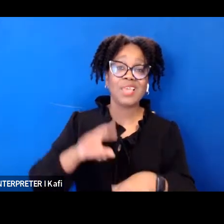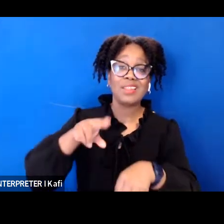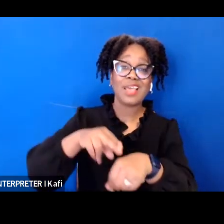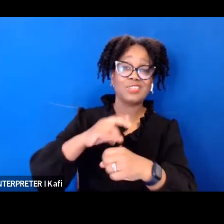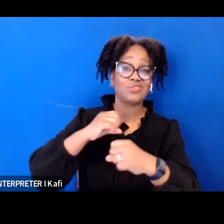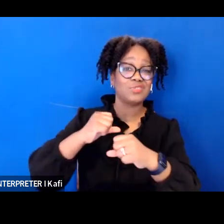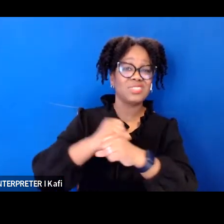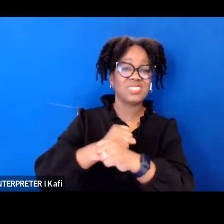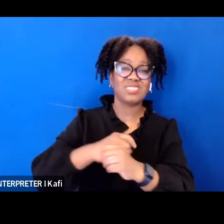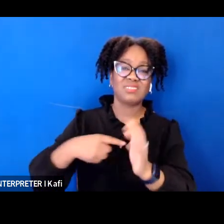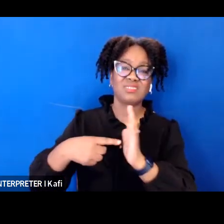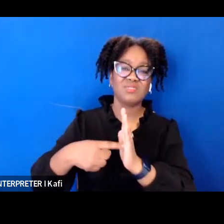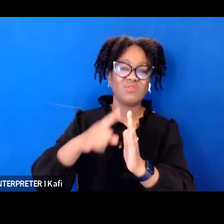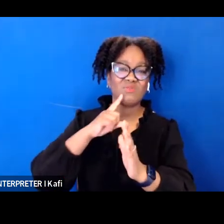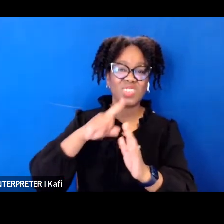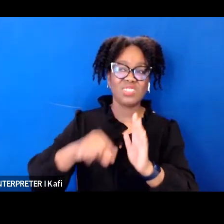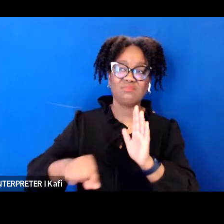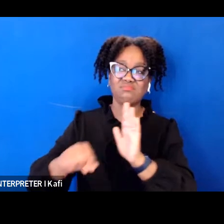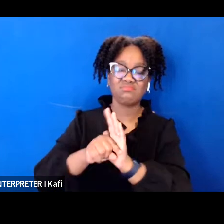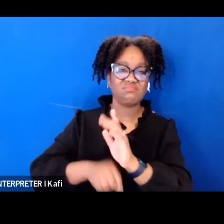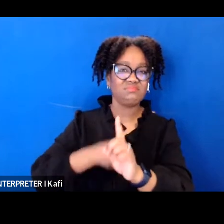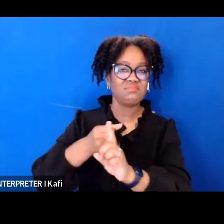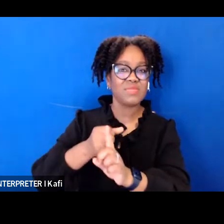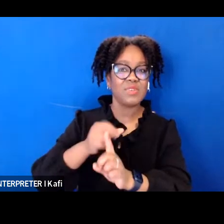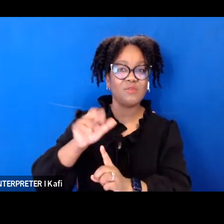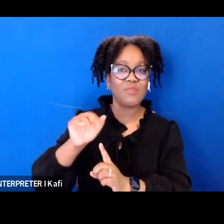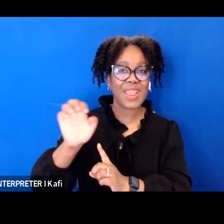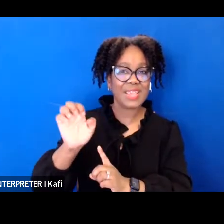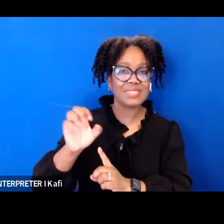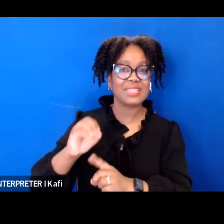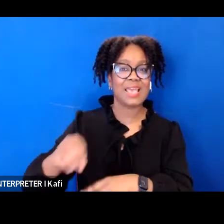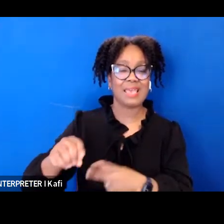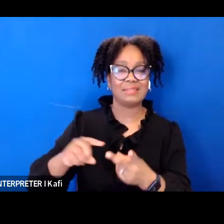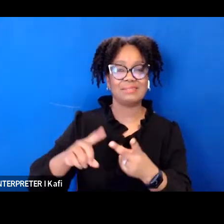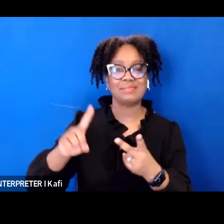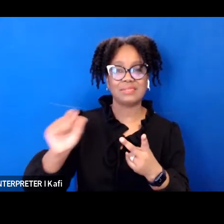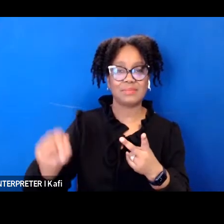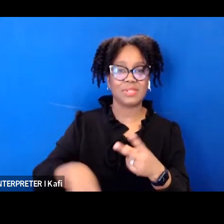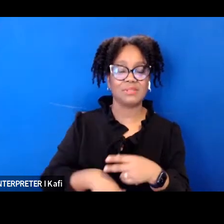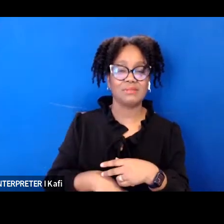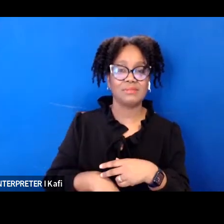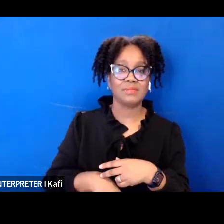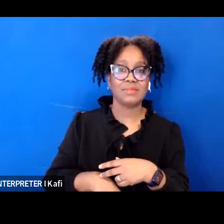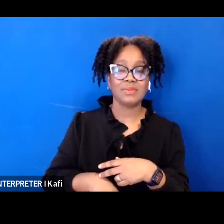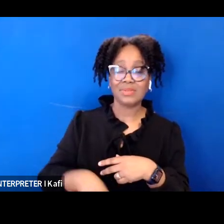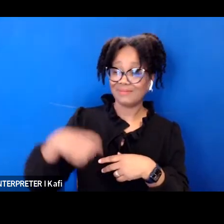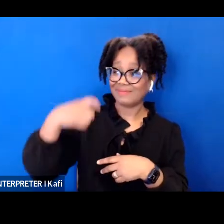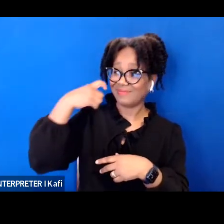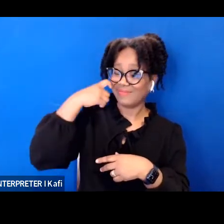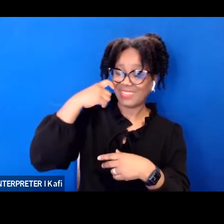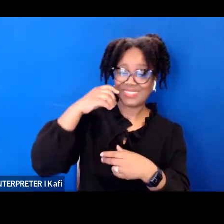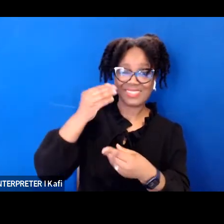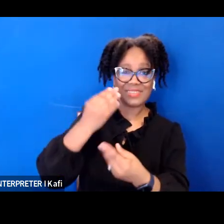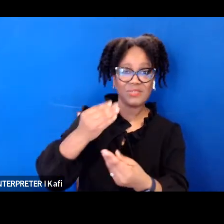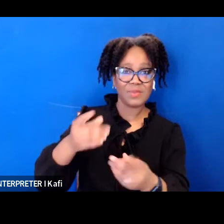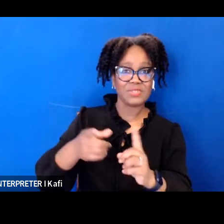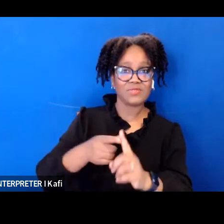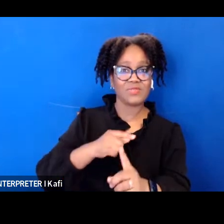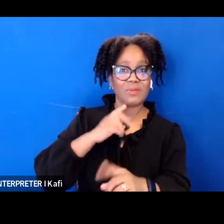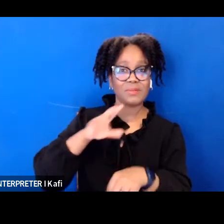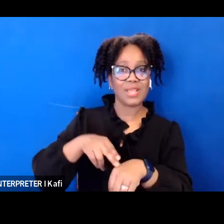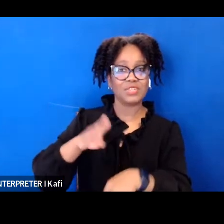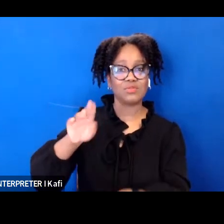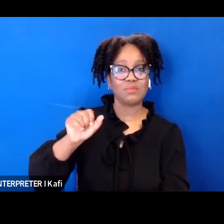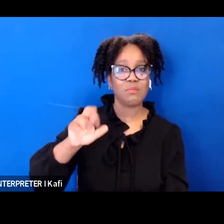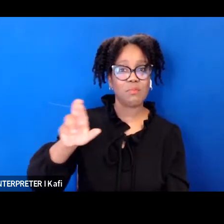worse when it comes to disability the latest report issued by the american bar association revealed that only five percent of the nation's